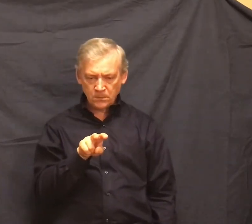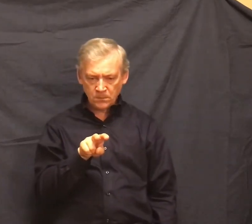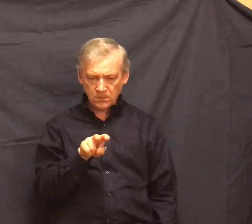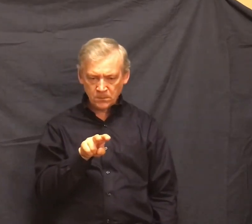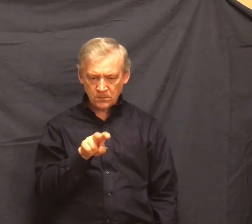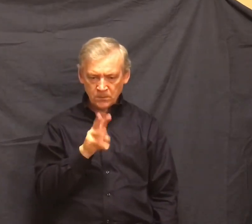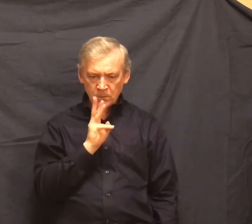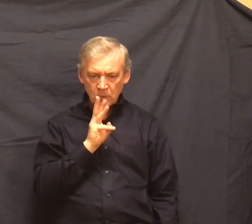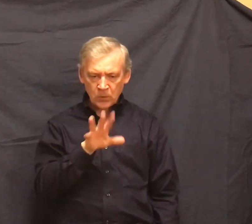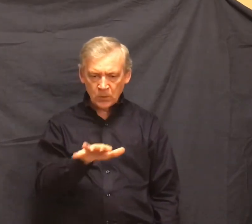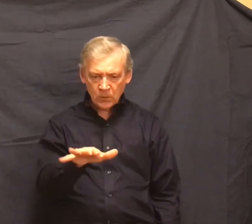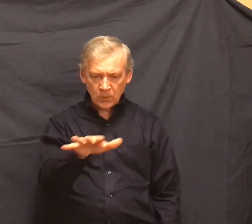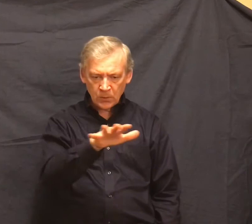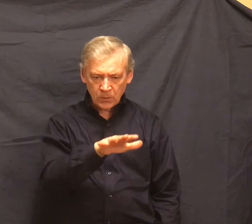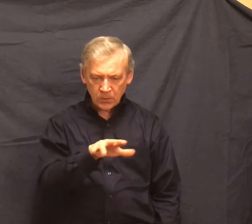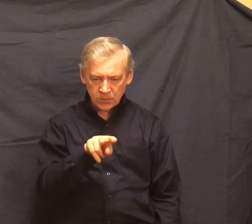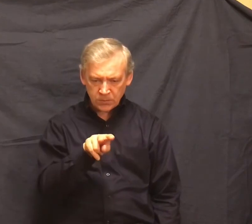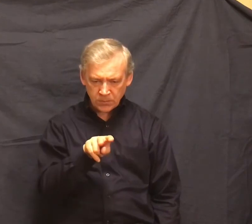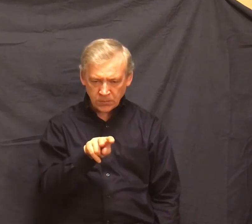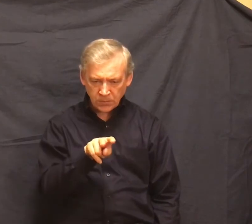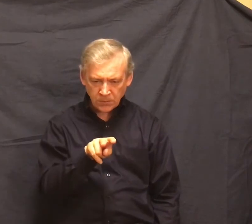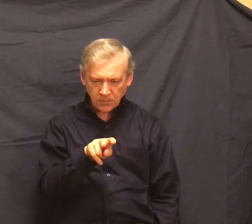The rims of his eyes were red with sun glare.